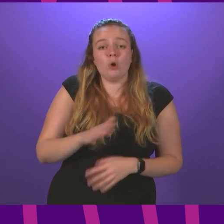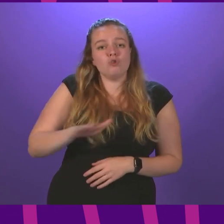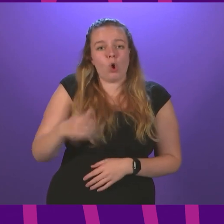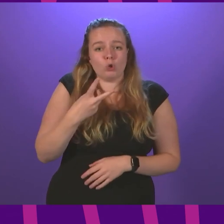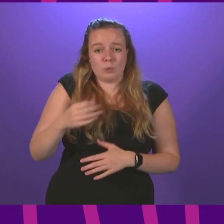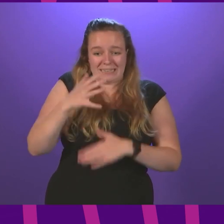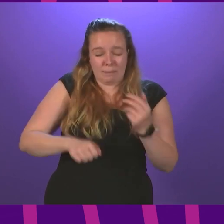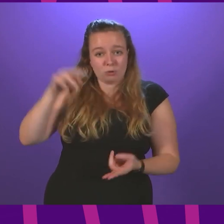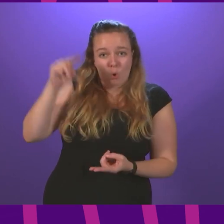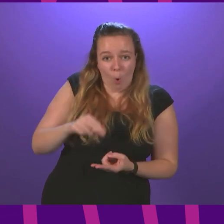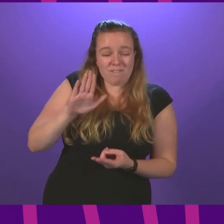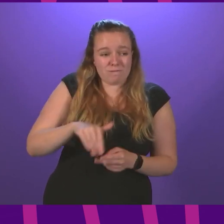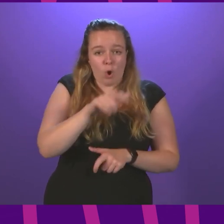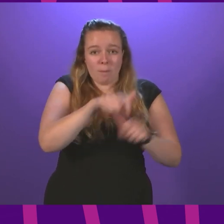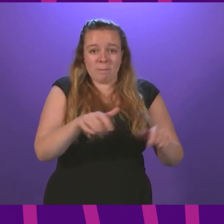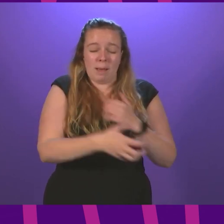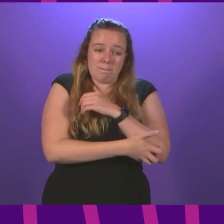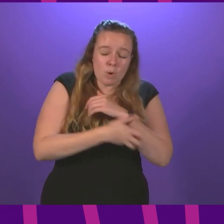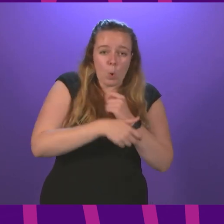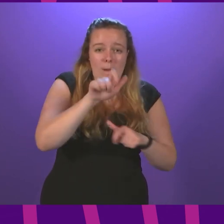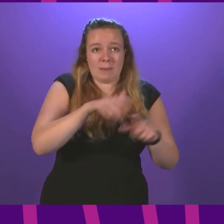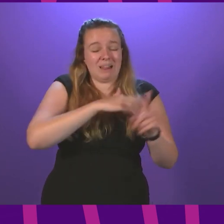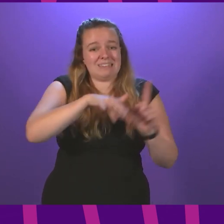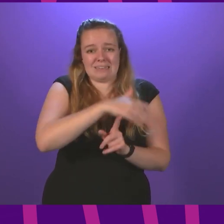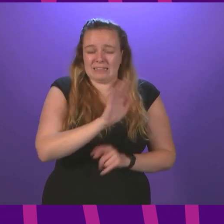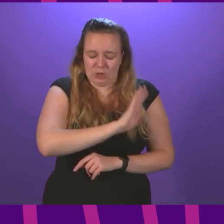out of the pockets of some of the most poorest in our society.